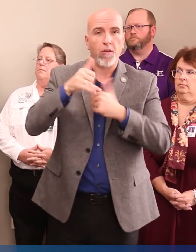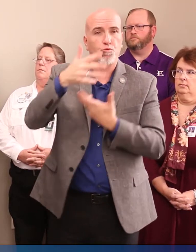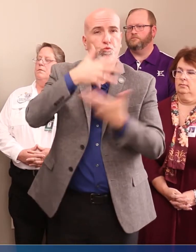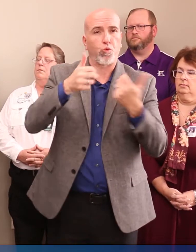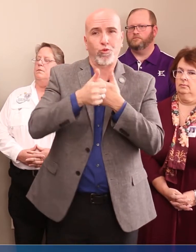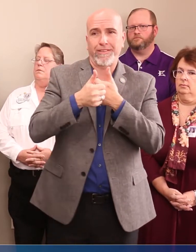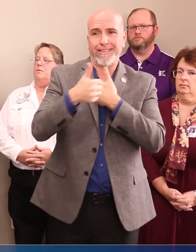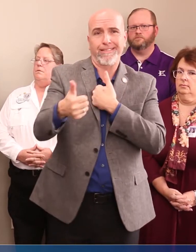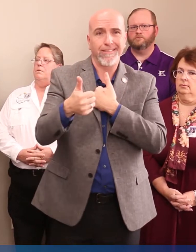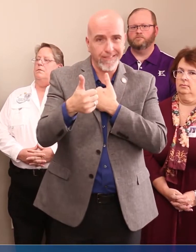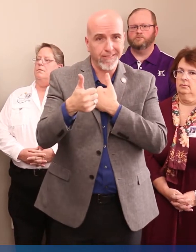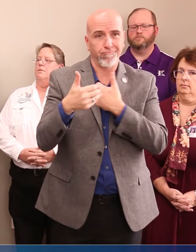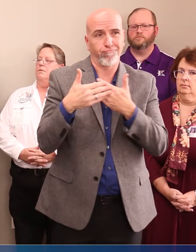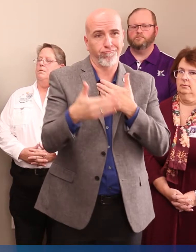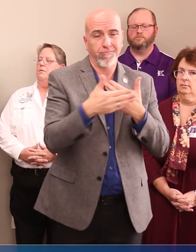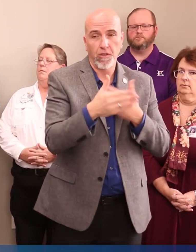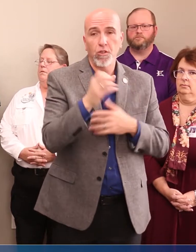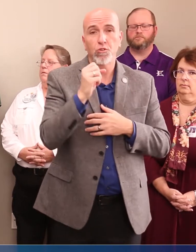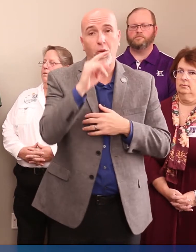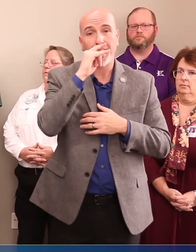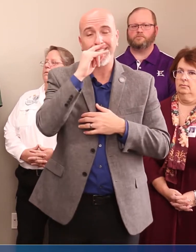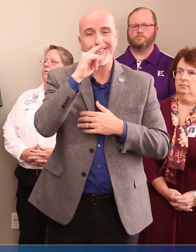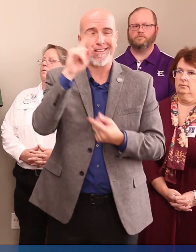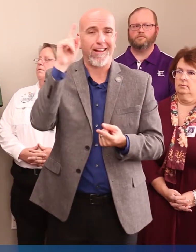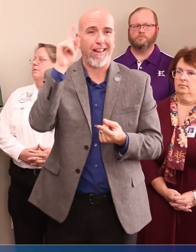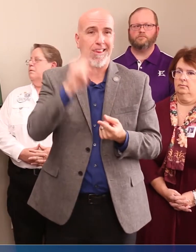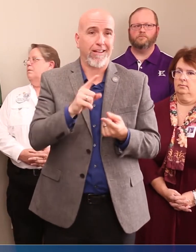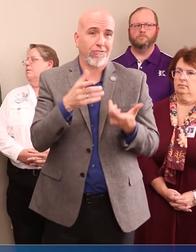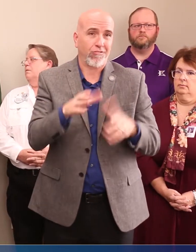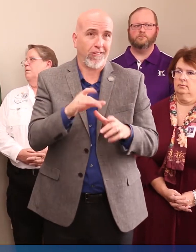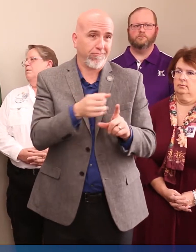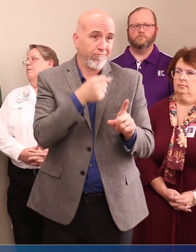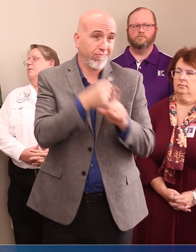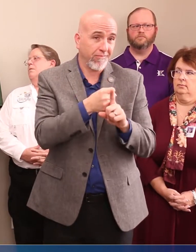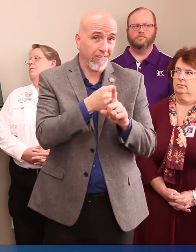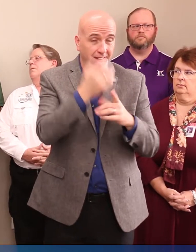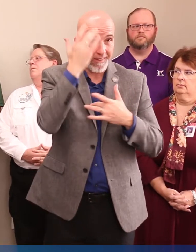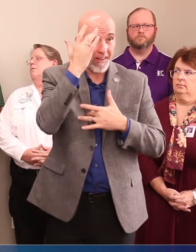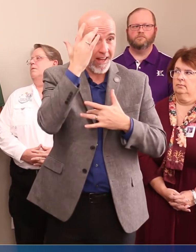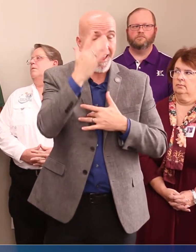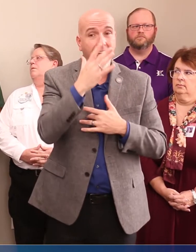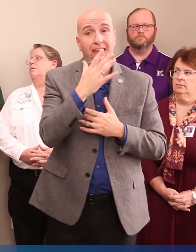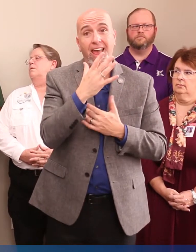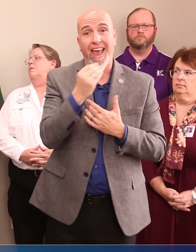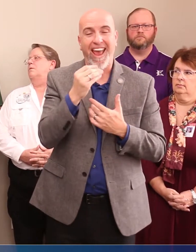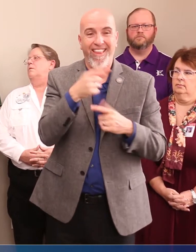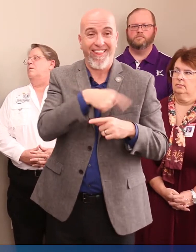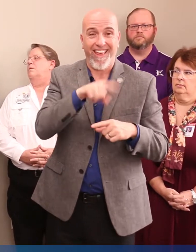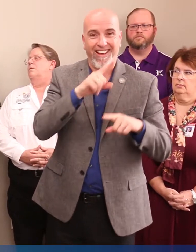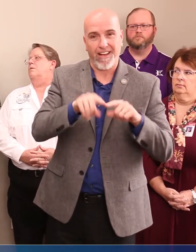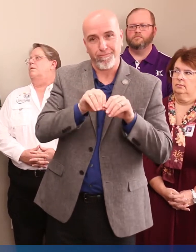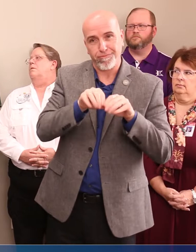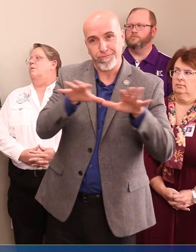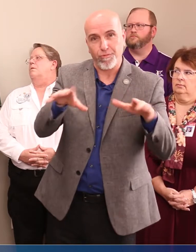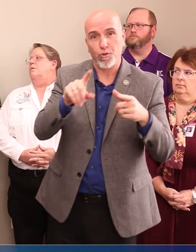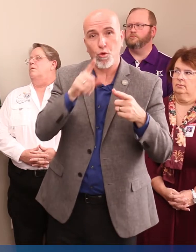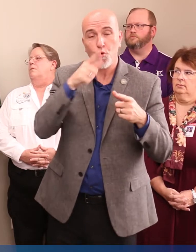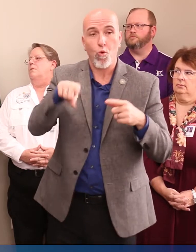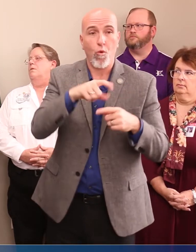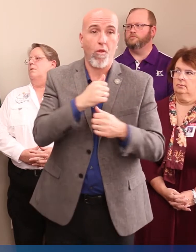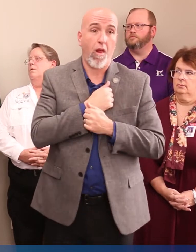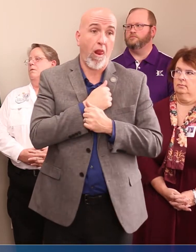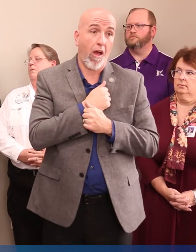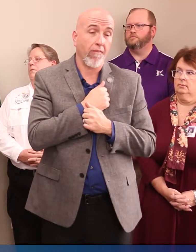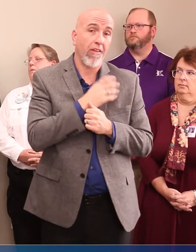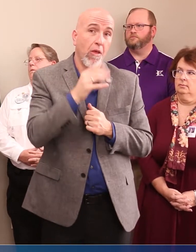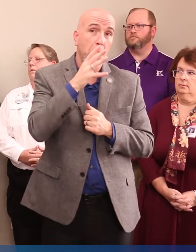so that the kids are less likely themselves to be infected and are less likely to spread that infection to those and they love the most,